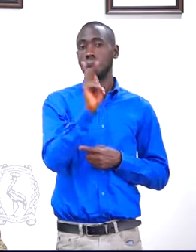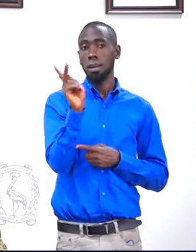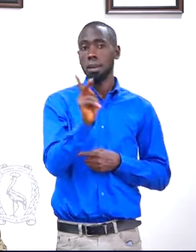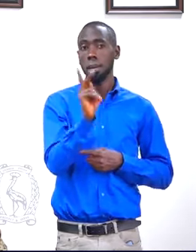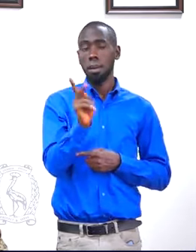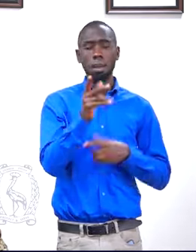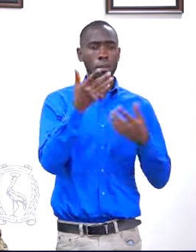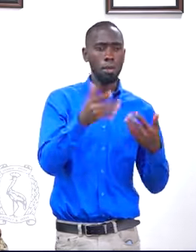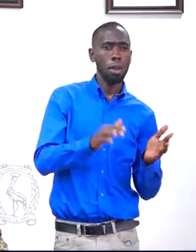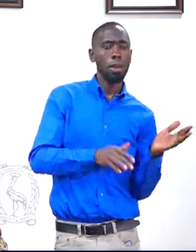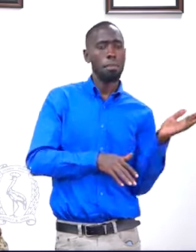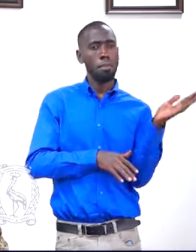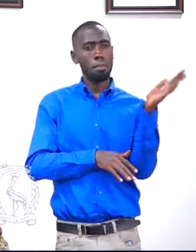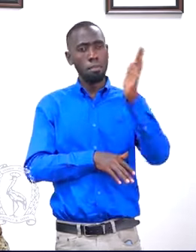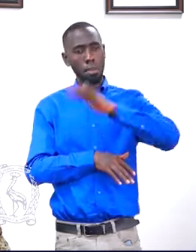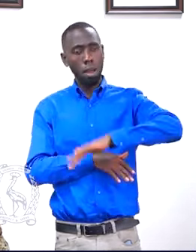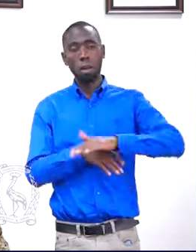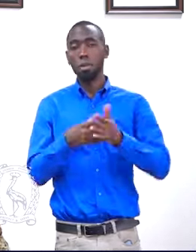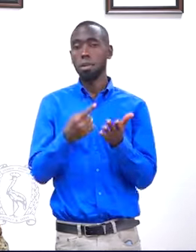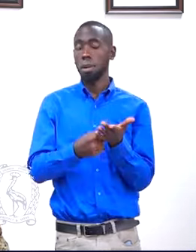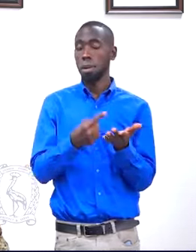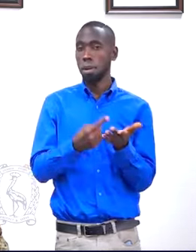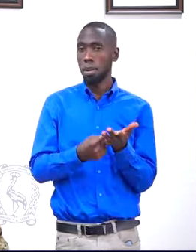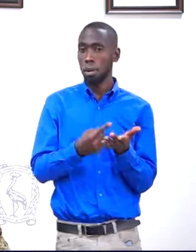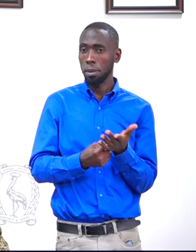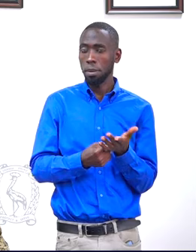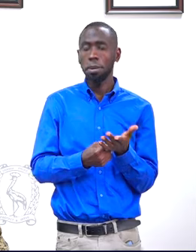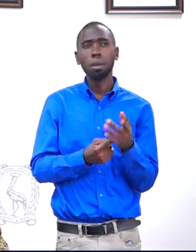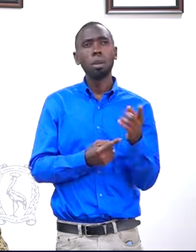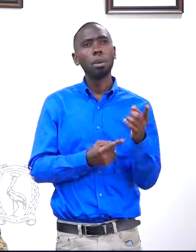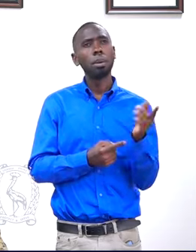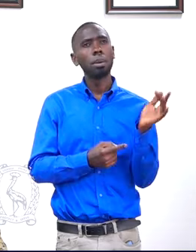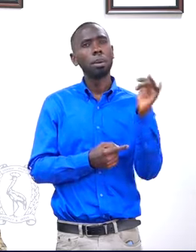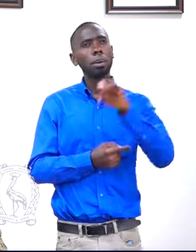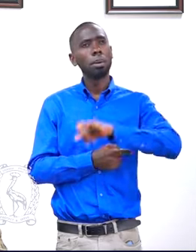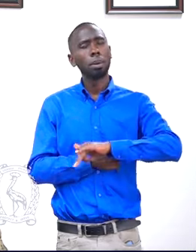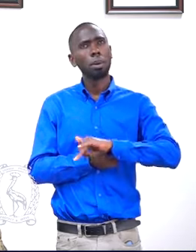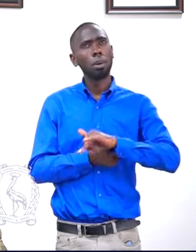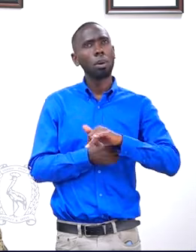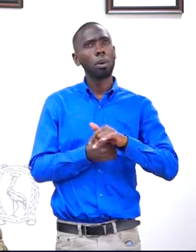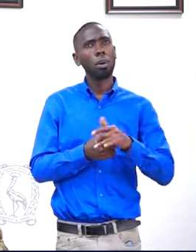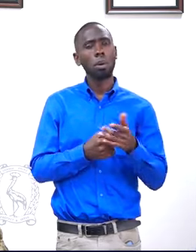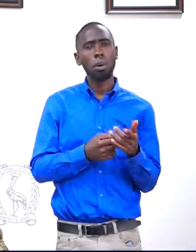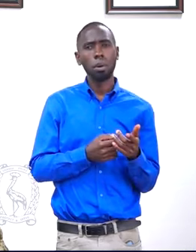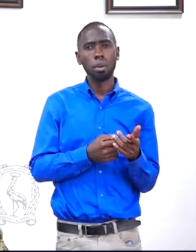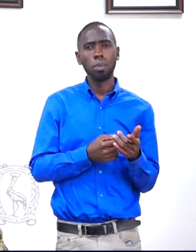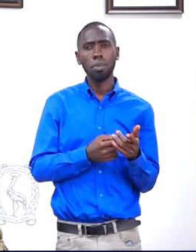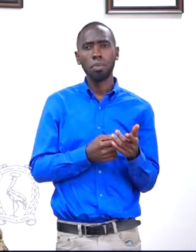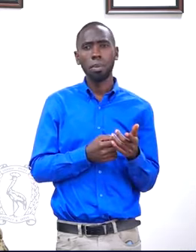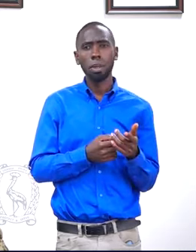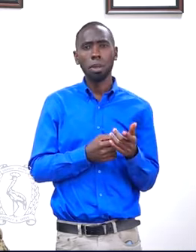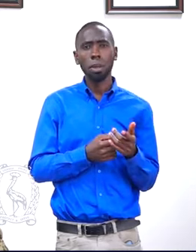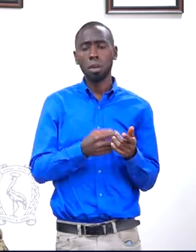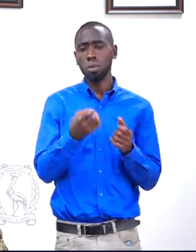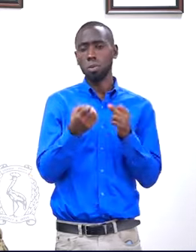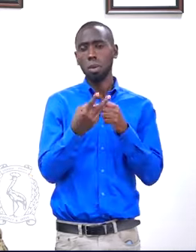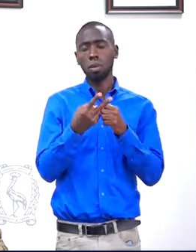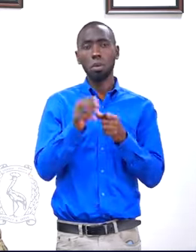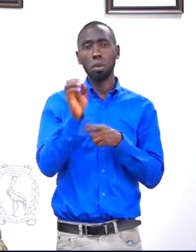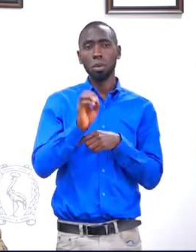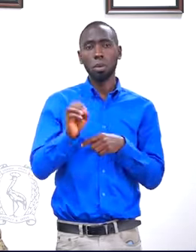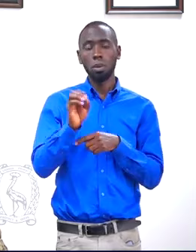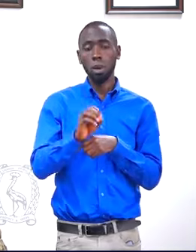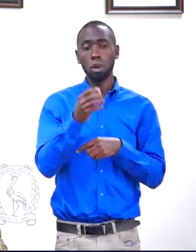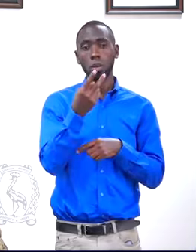October. That was